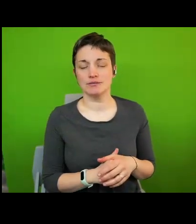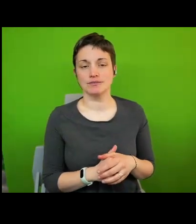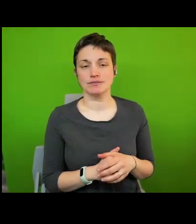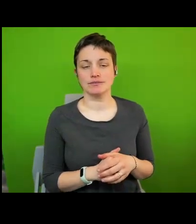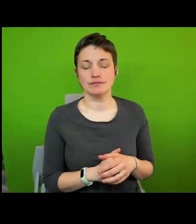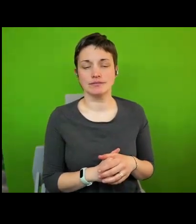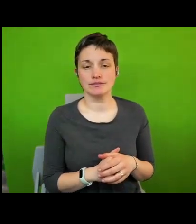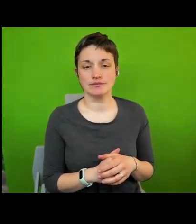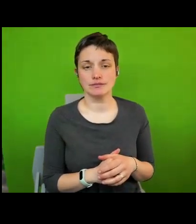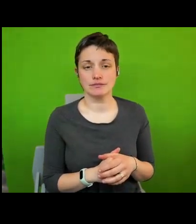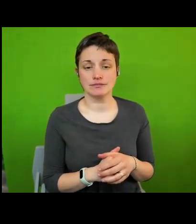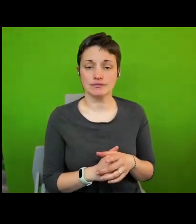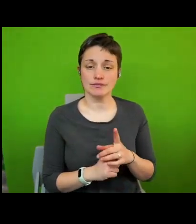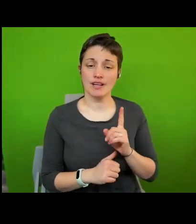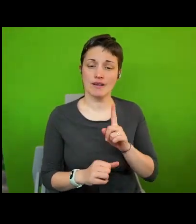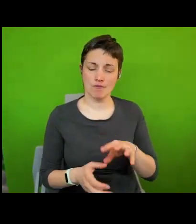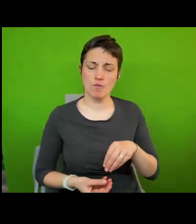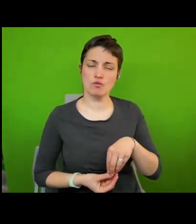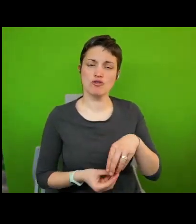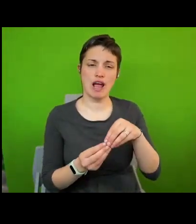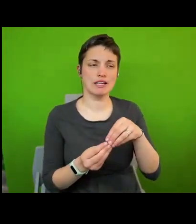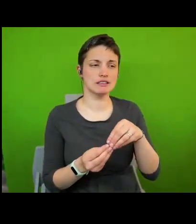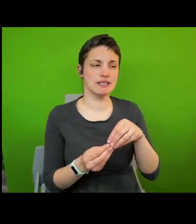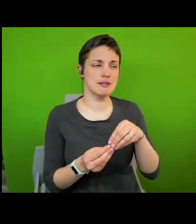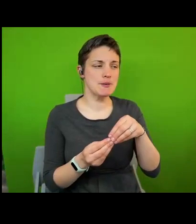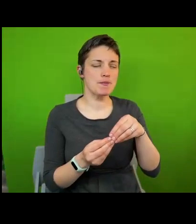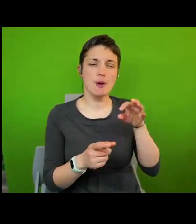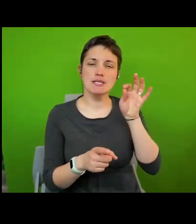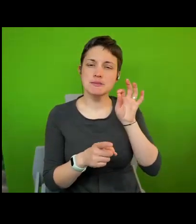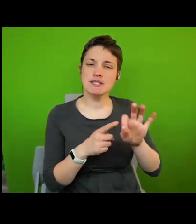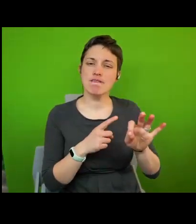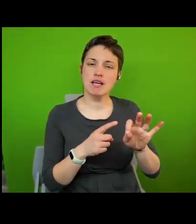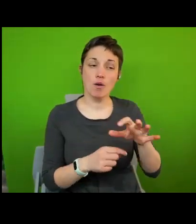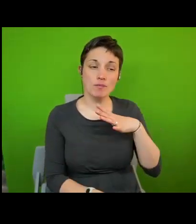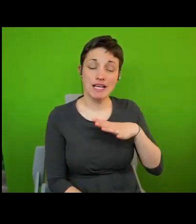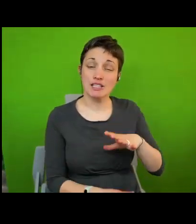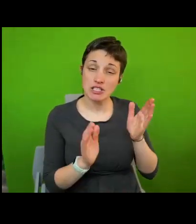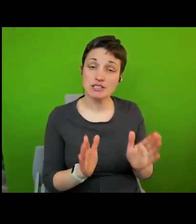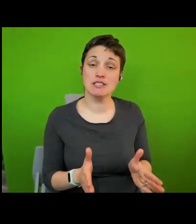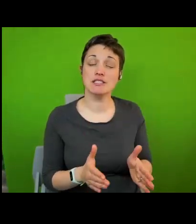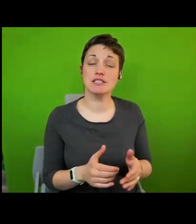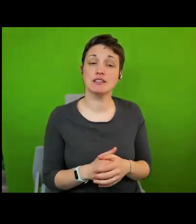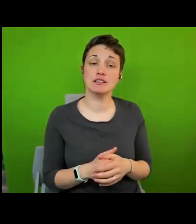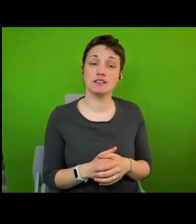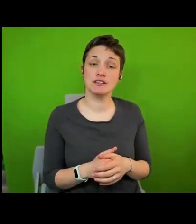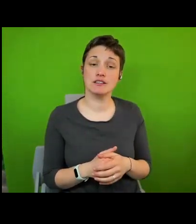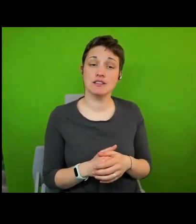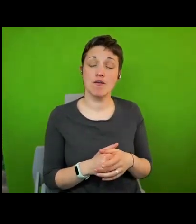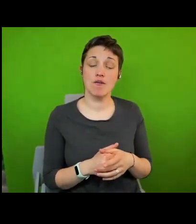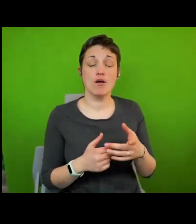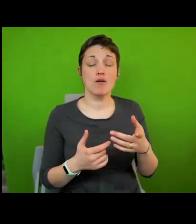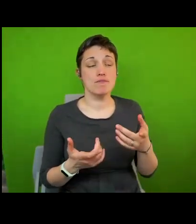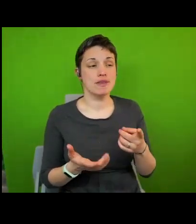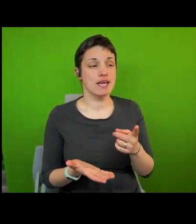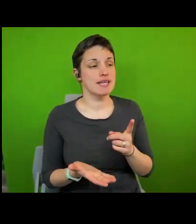that creates ever more specific obligations that necessitates